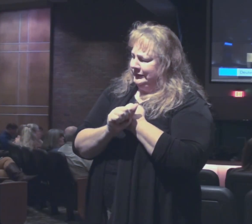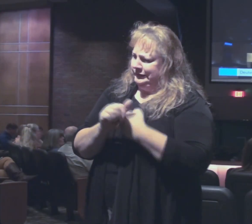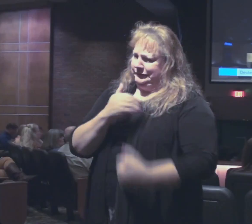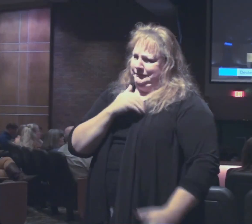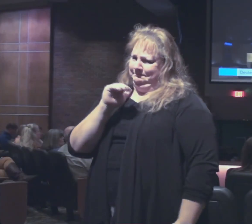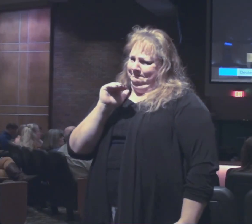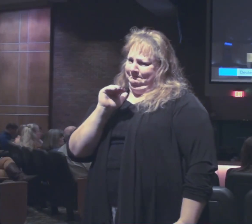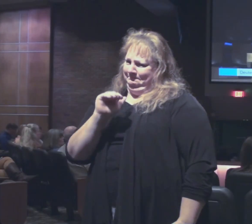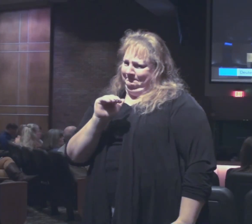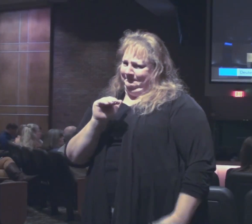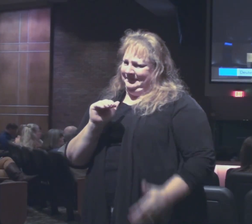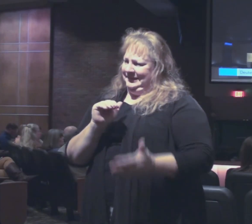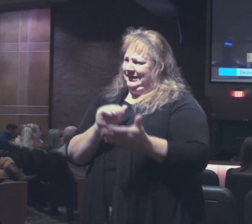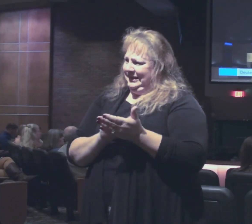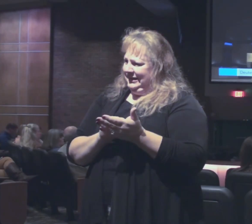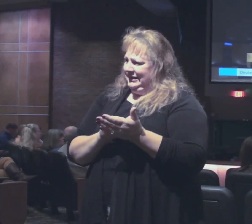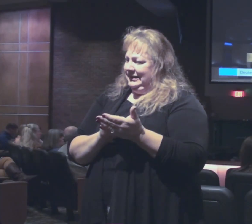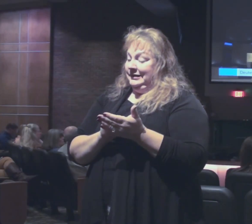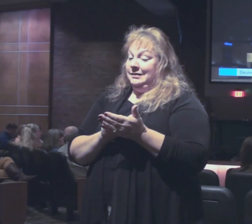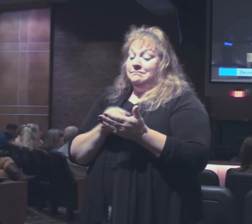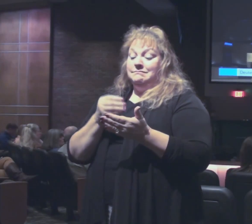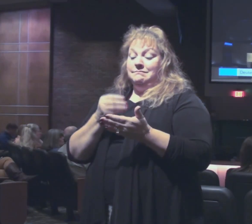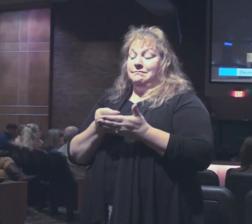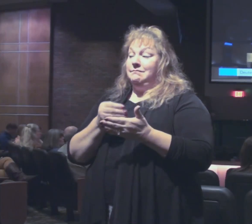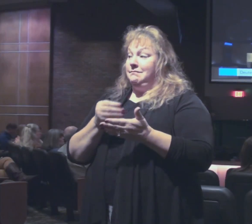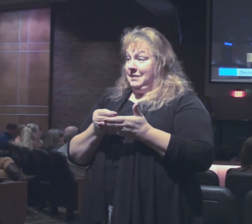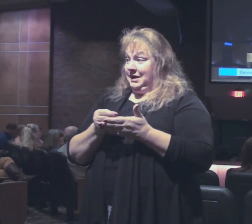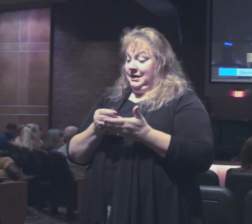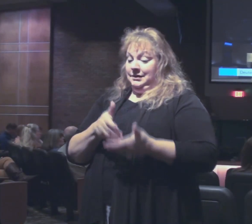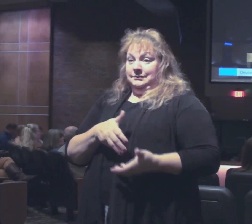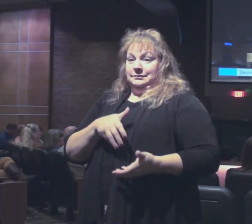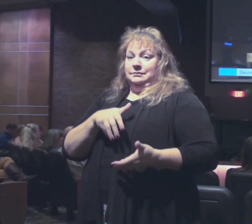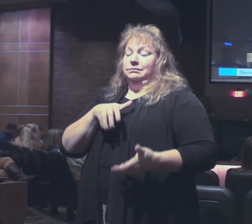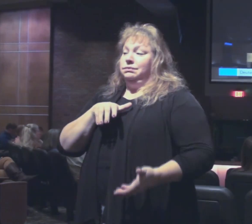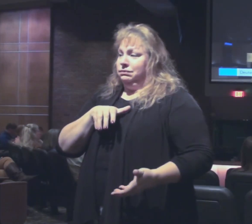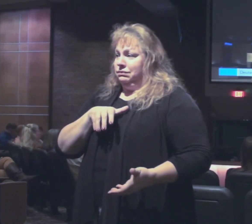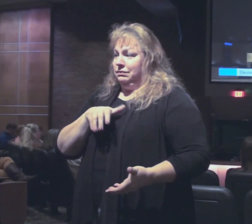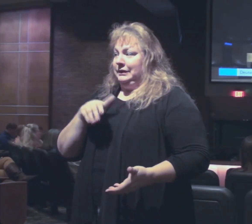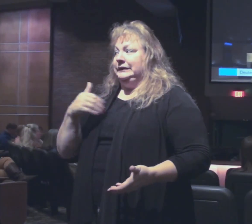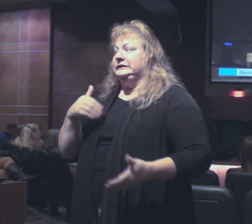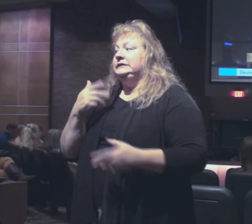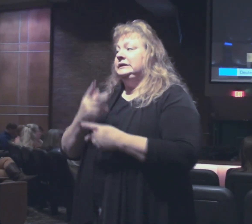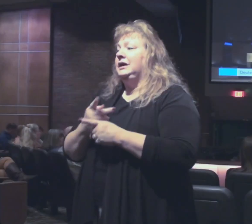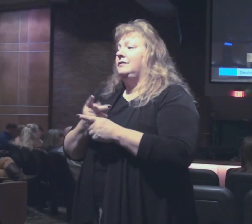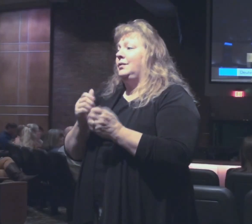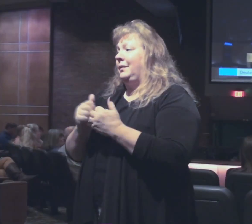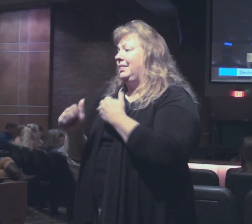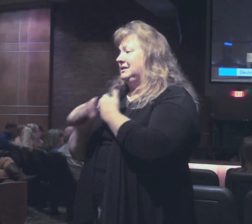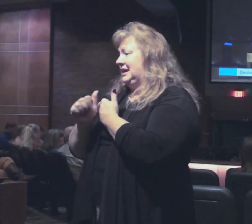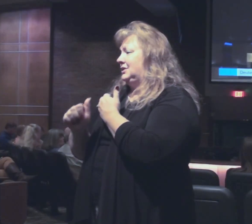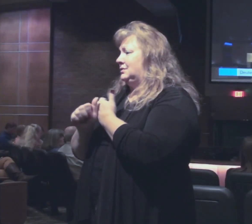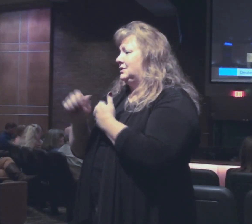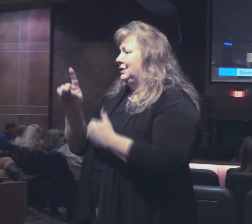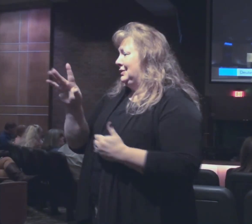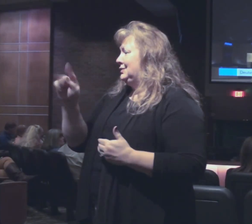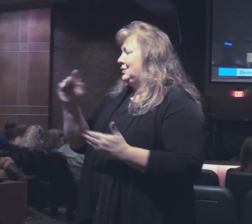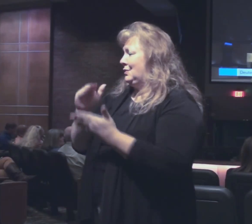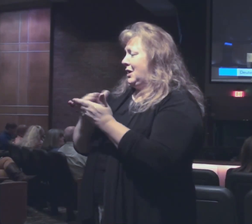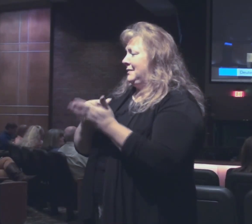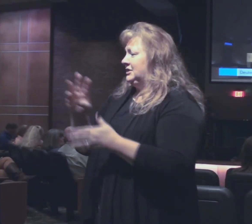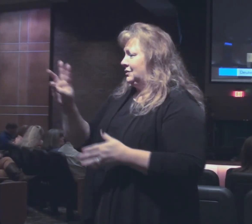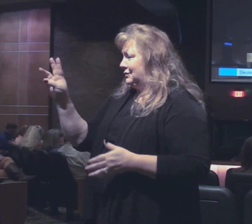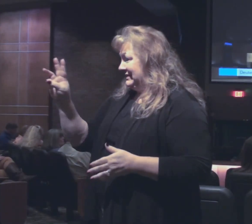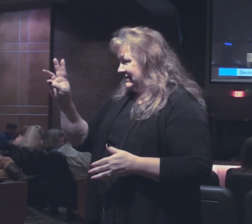reminder. Material prosperity brings its own kind of danger. So in Deuteronomy chapter